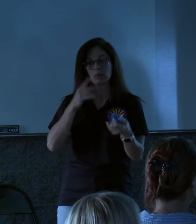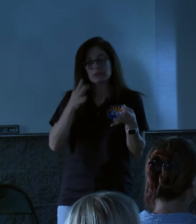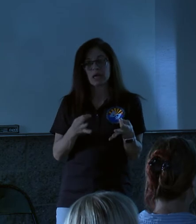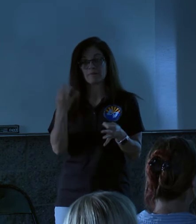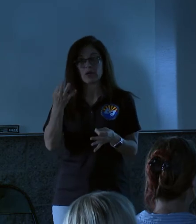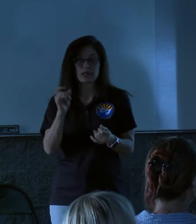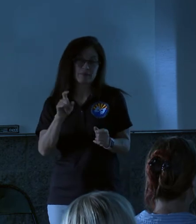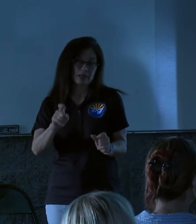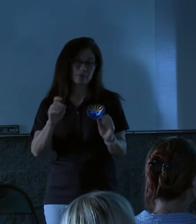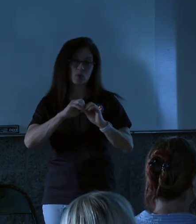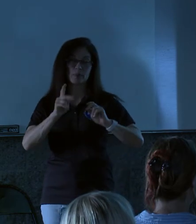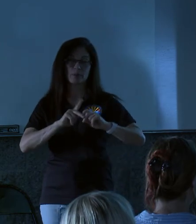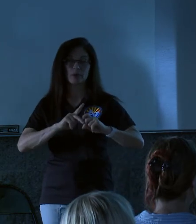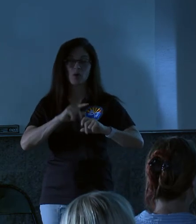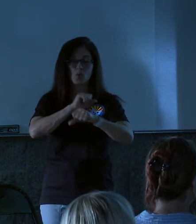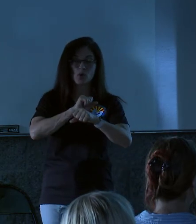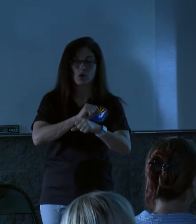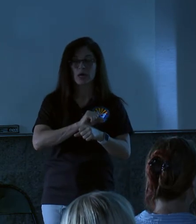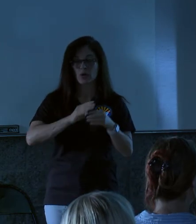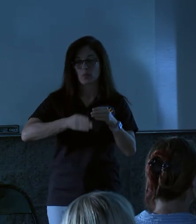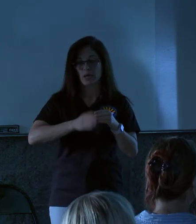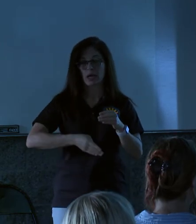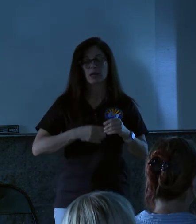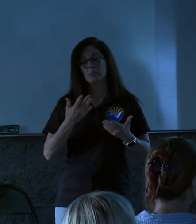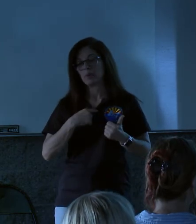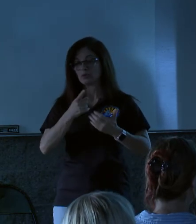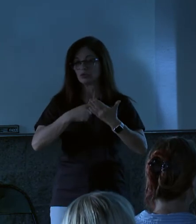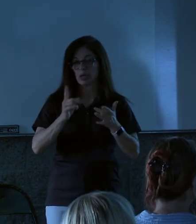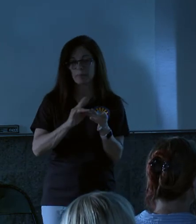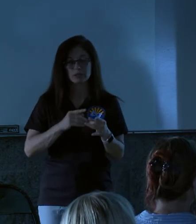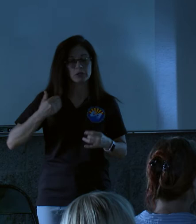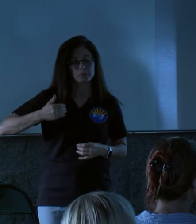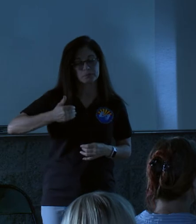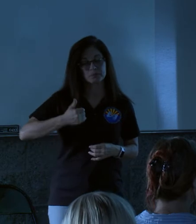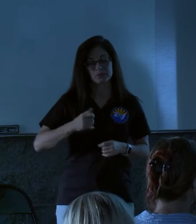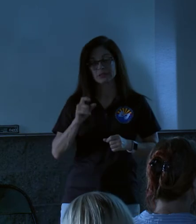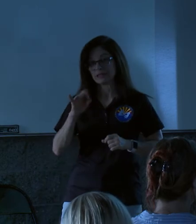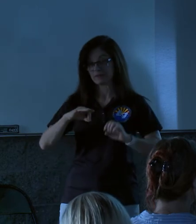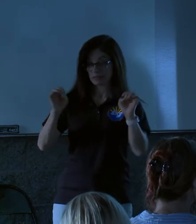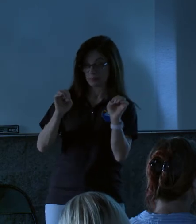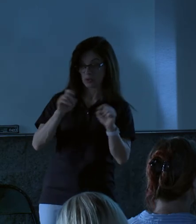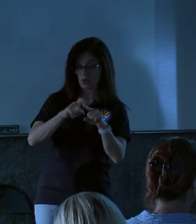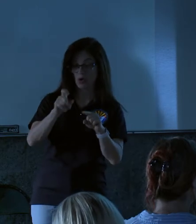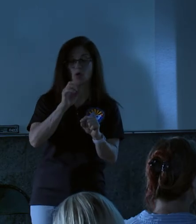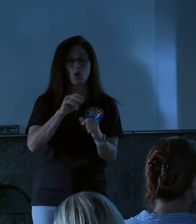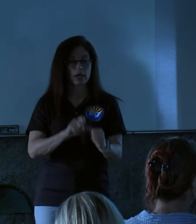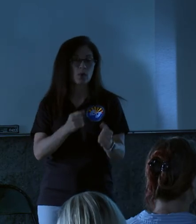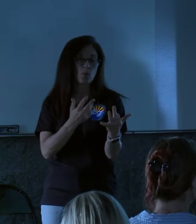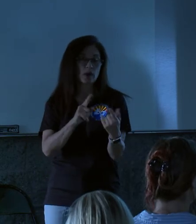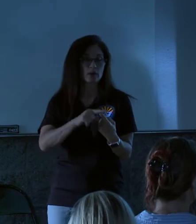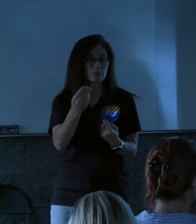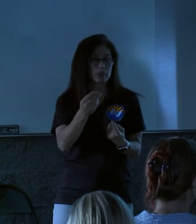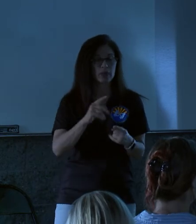whether or not we need to have people answering the phone. I might just check the message periodically to see if they're emergent or if they can wait until Monday. But